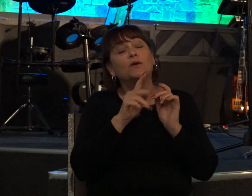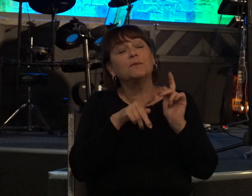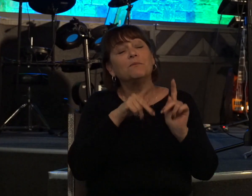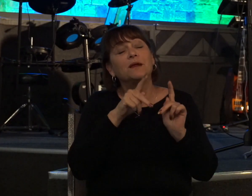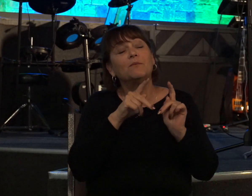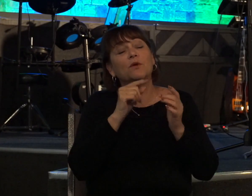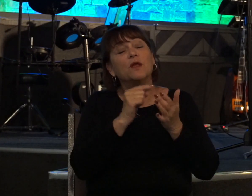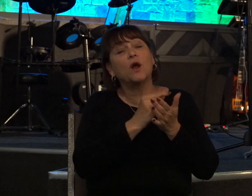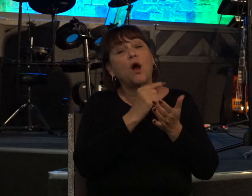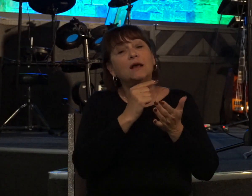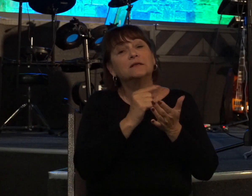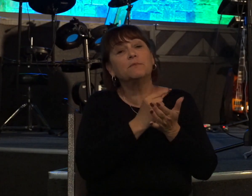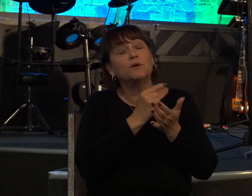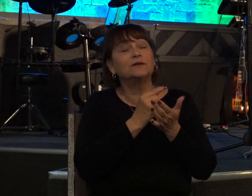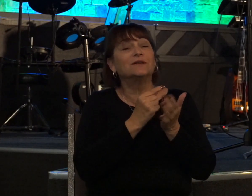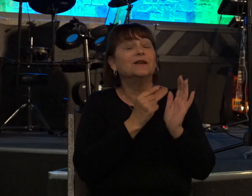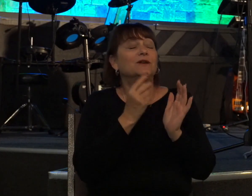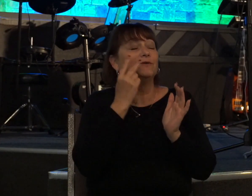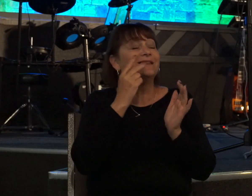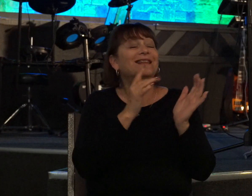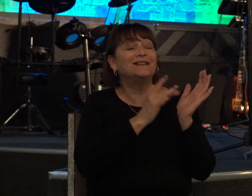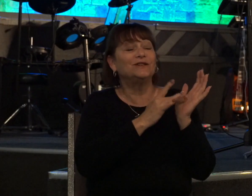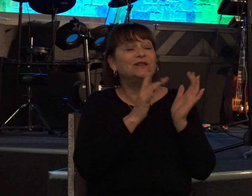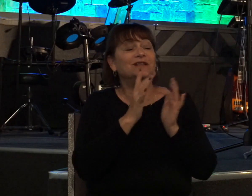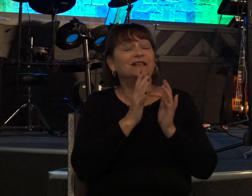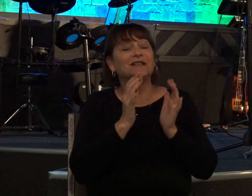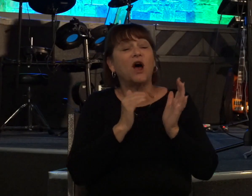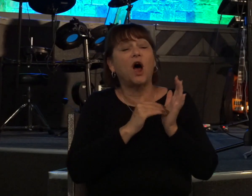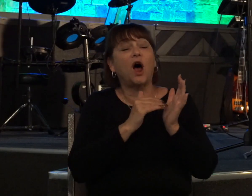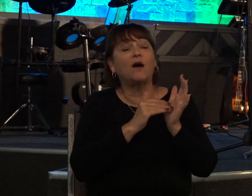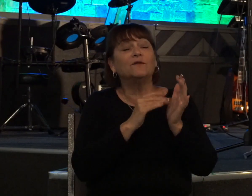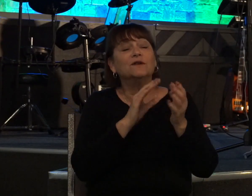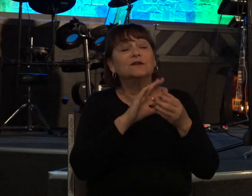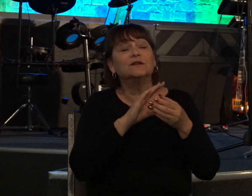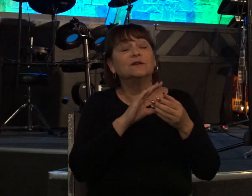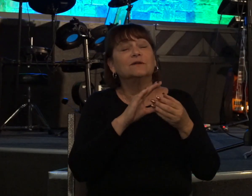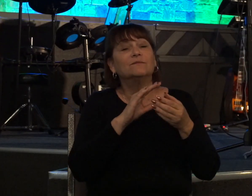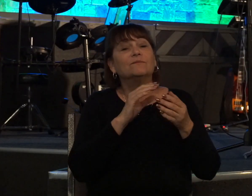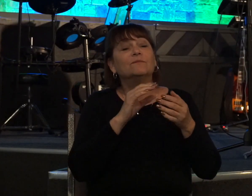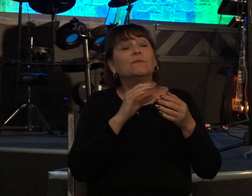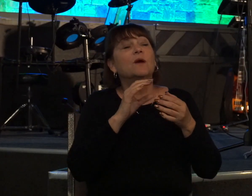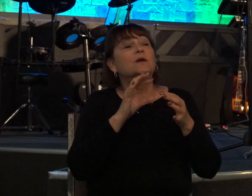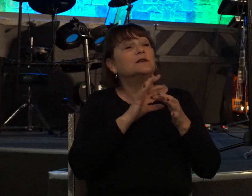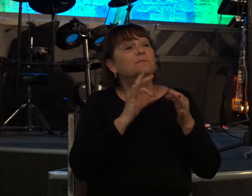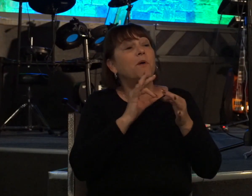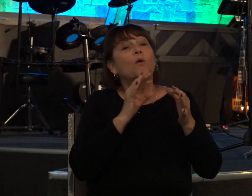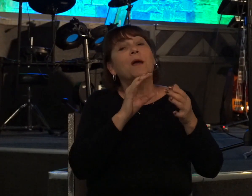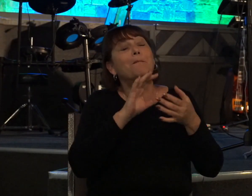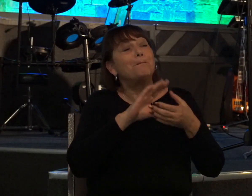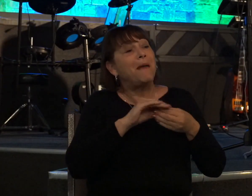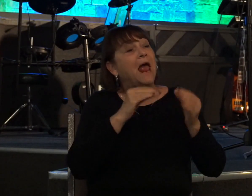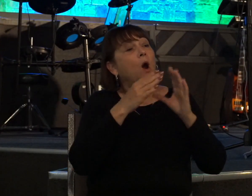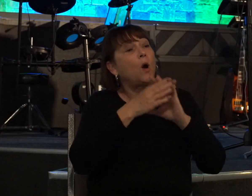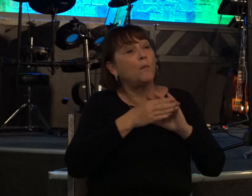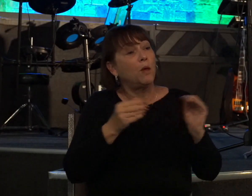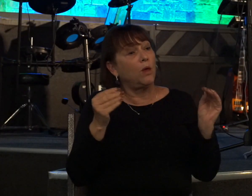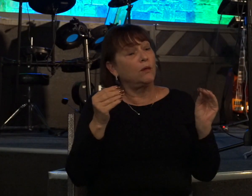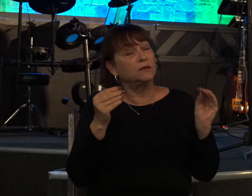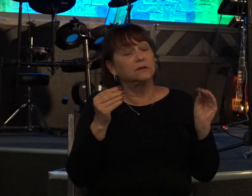gospels you would see that jesus often spoke in parables okay you have the parable